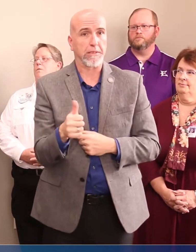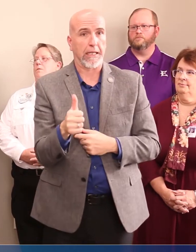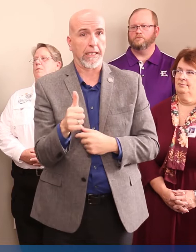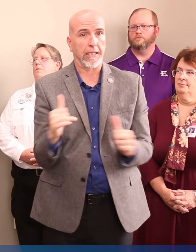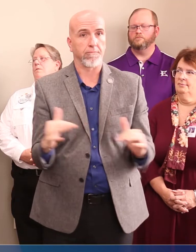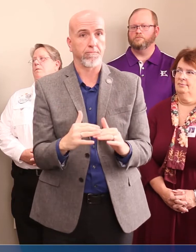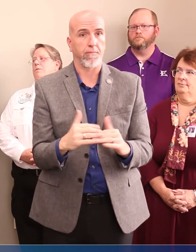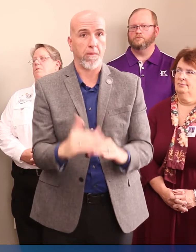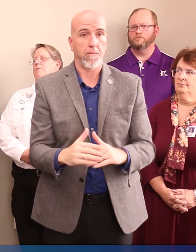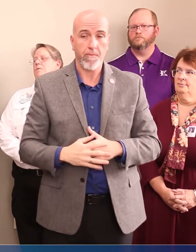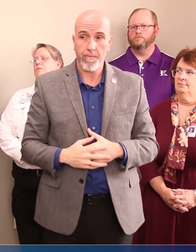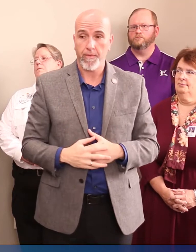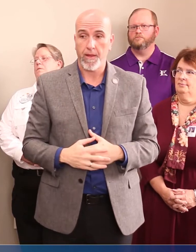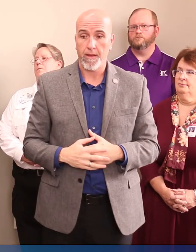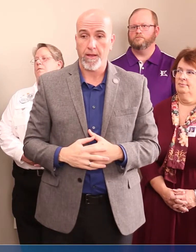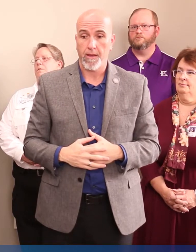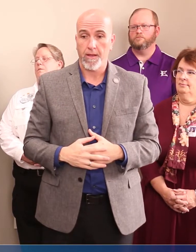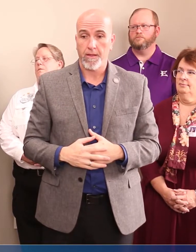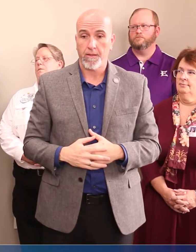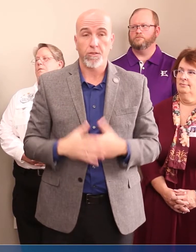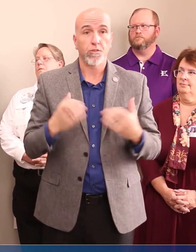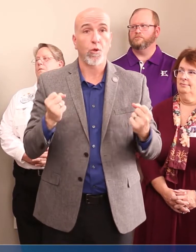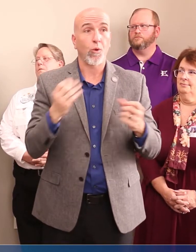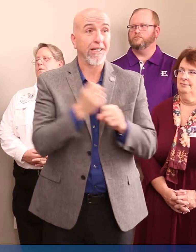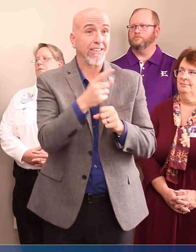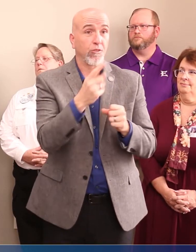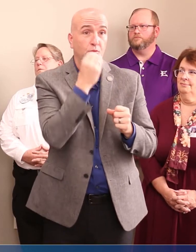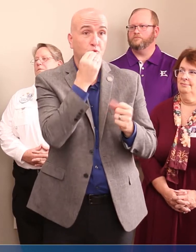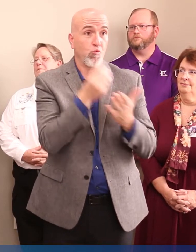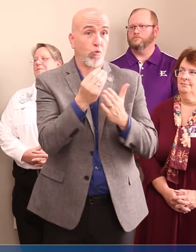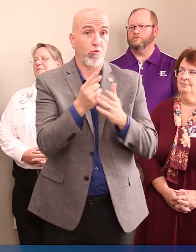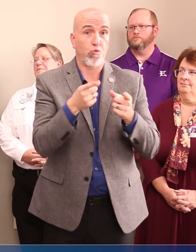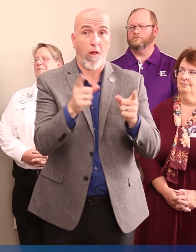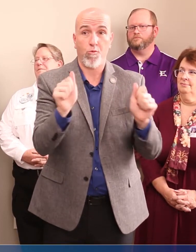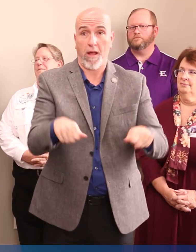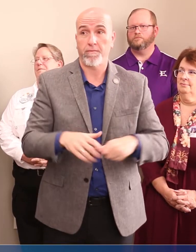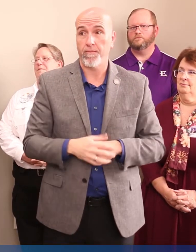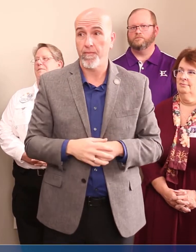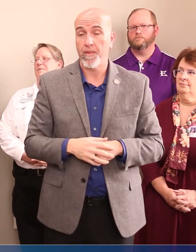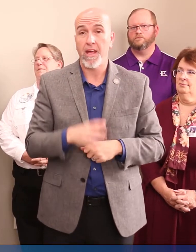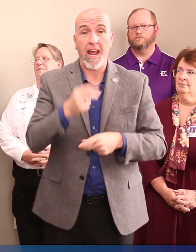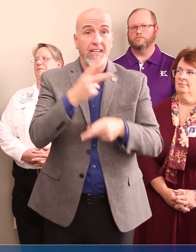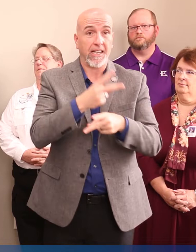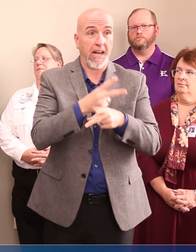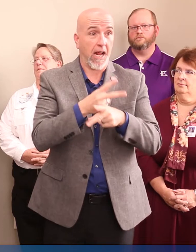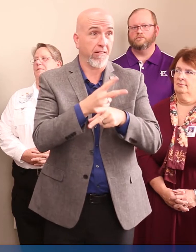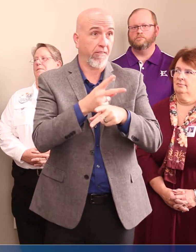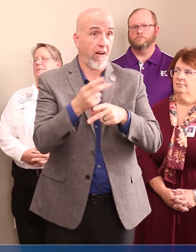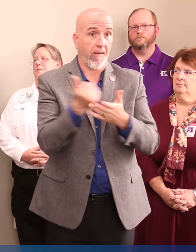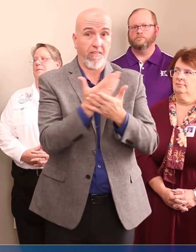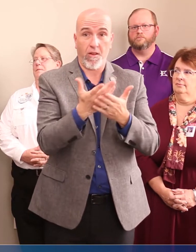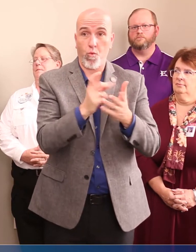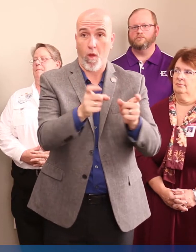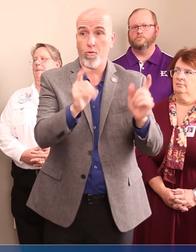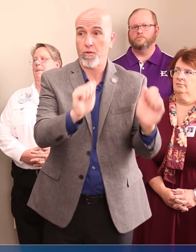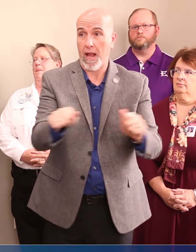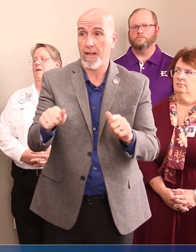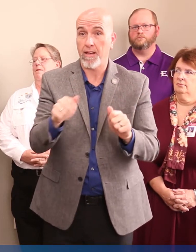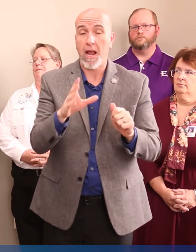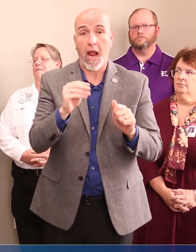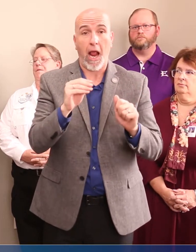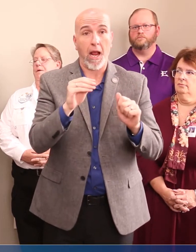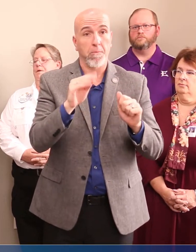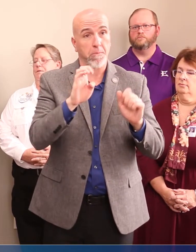get your groceries while you can and take care of business while you can and be prepared to